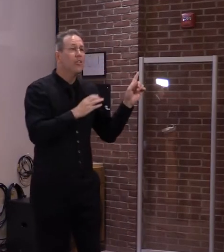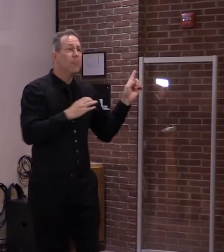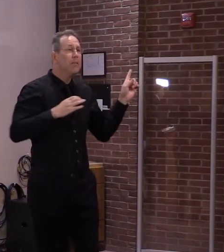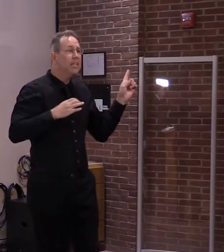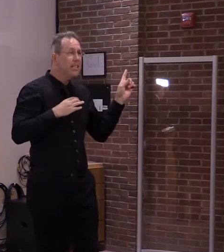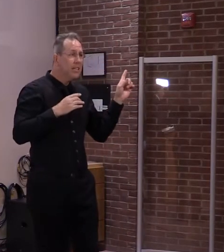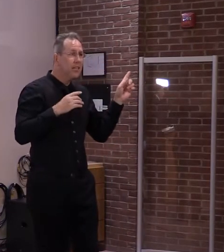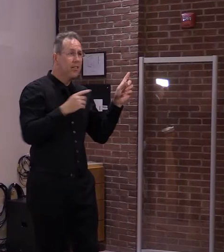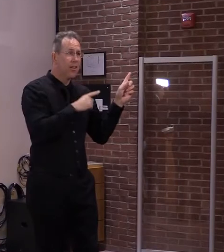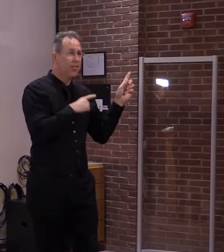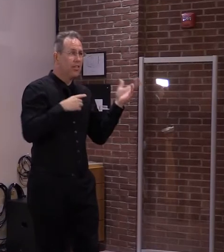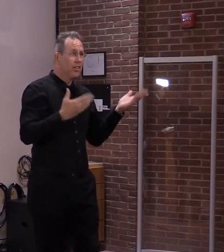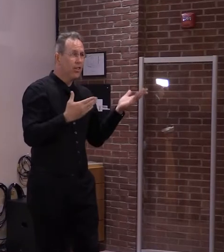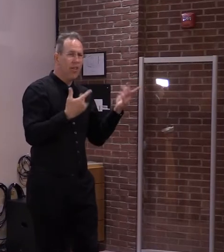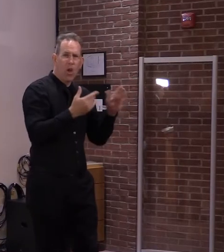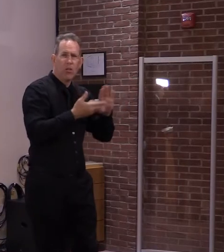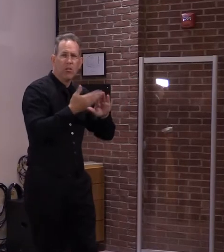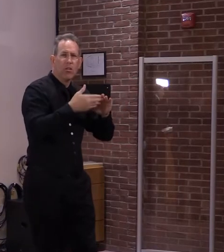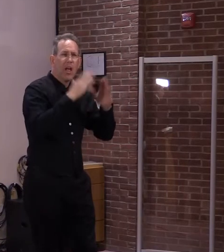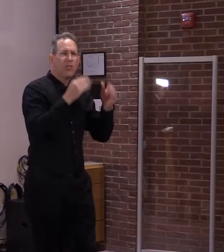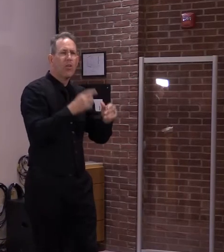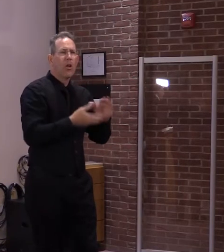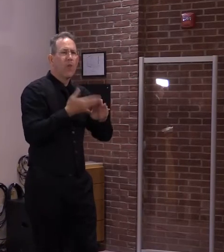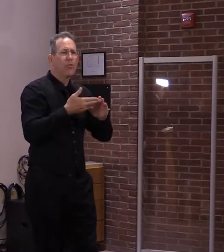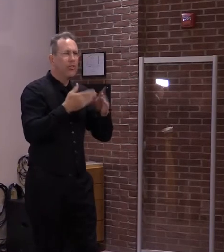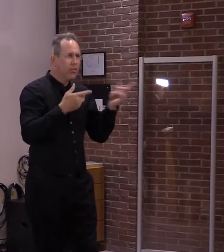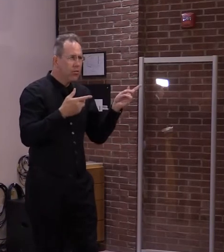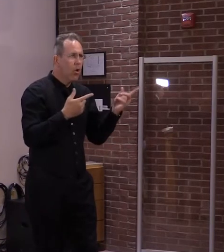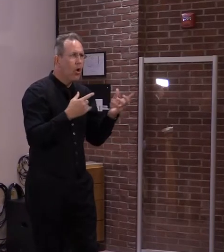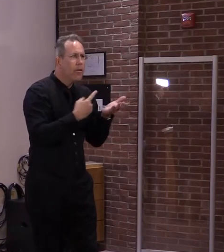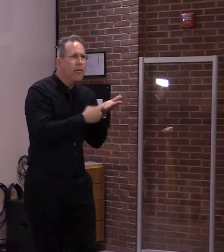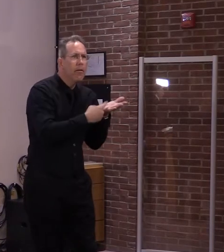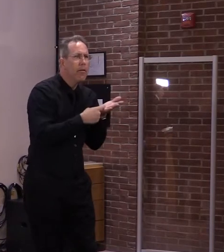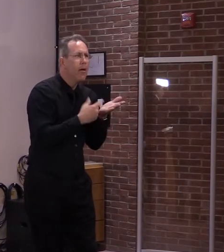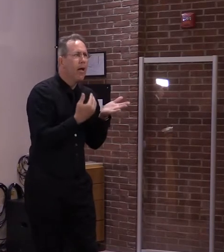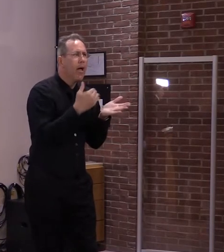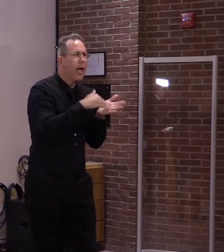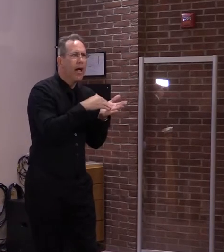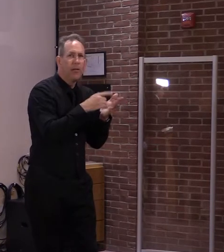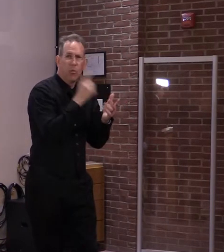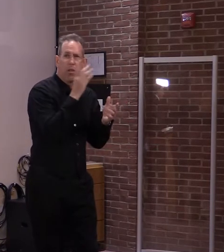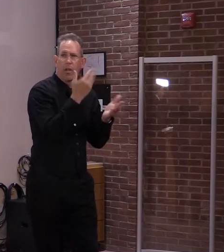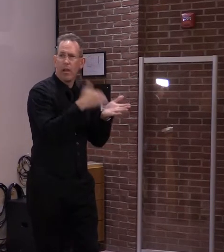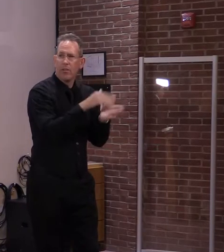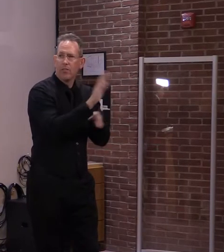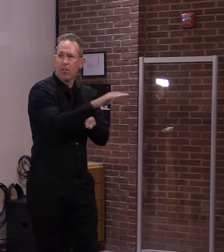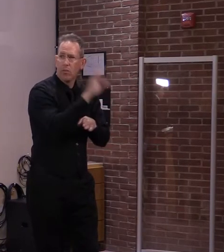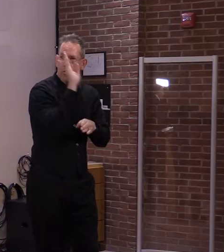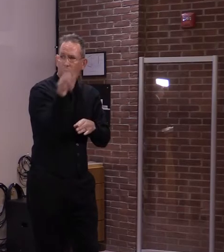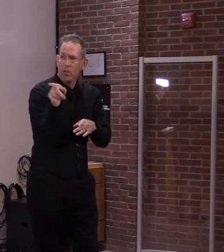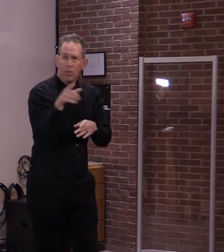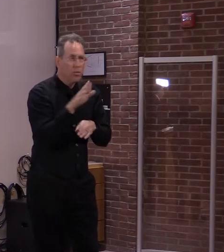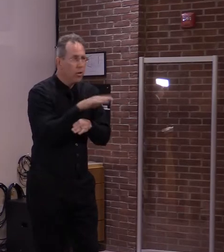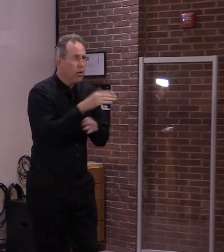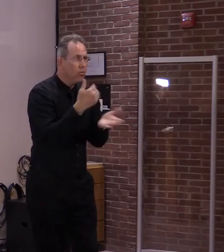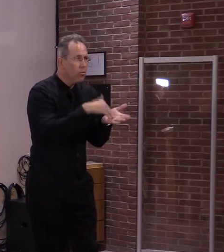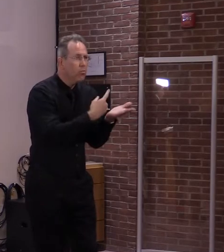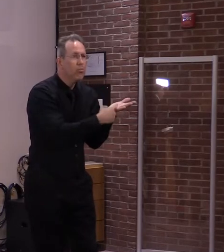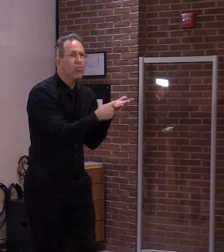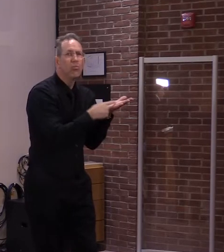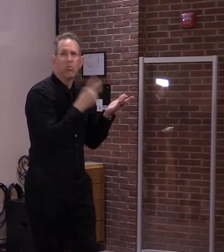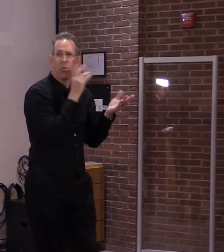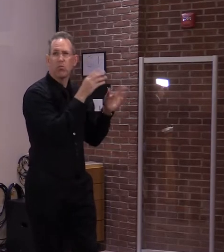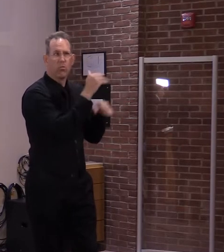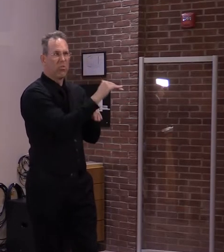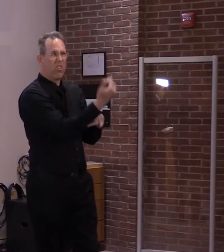this for the final time this afternoon. So we'll see if this fatal crash causes them to put the brakes on a